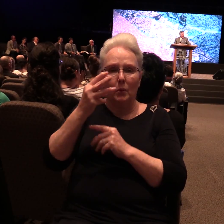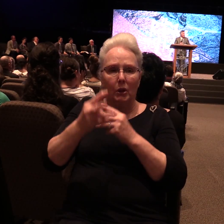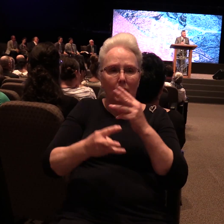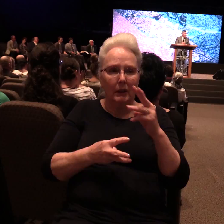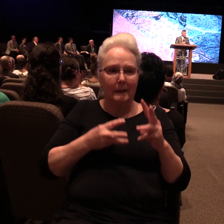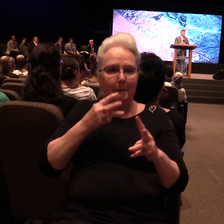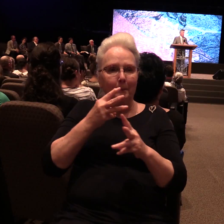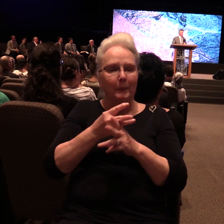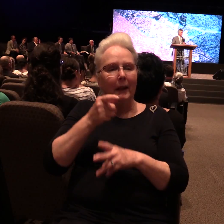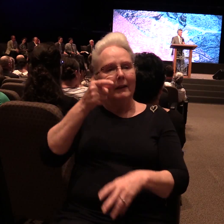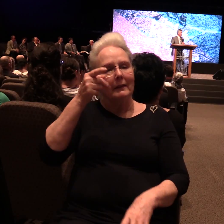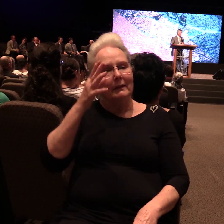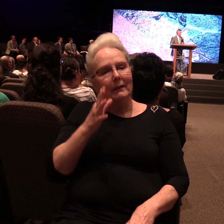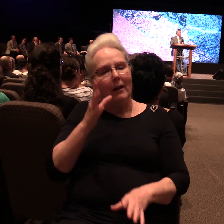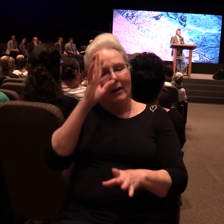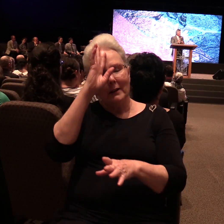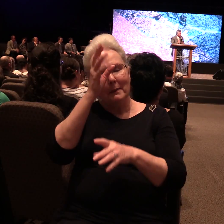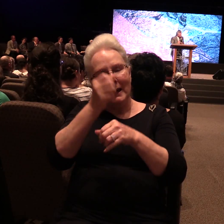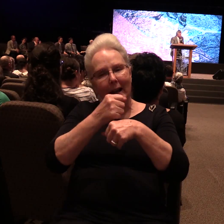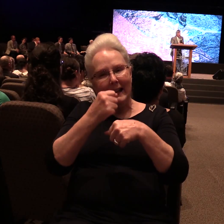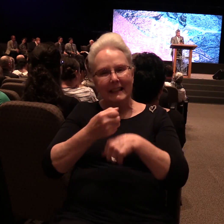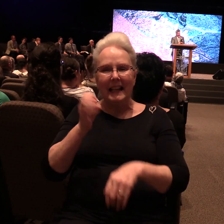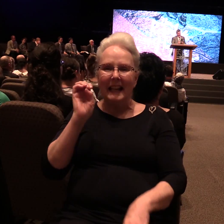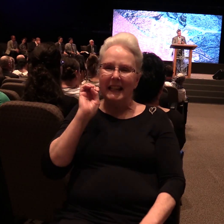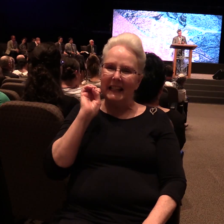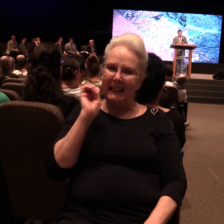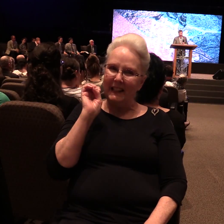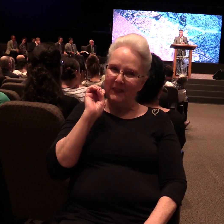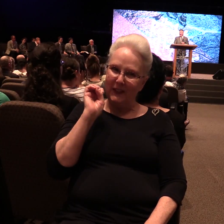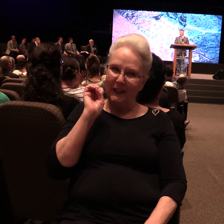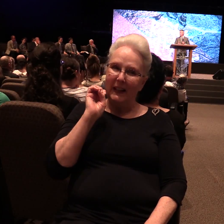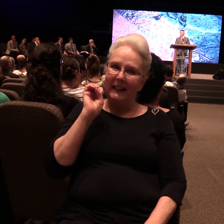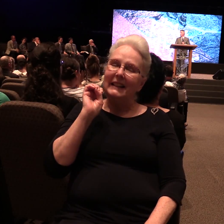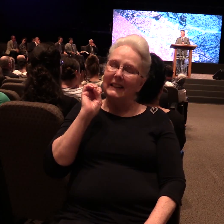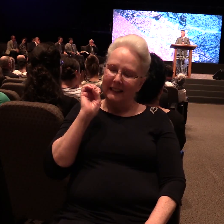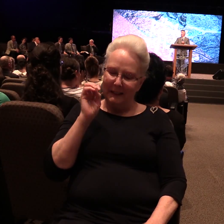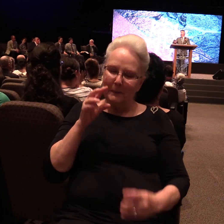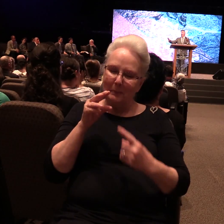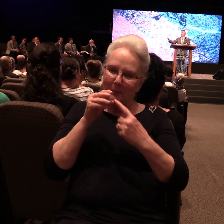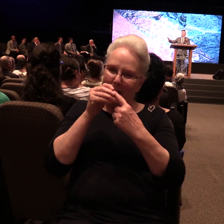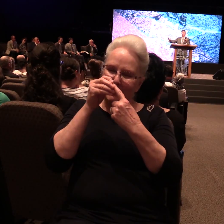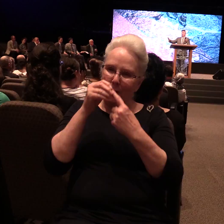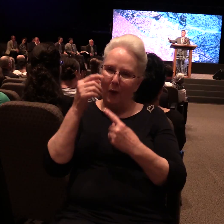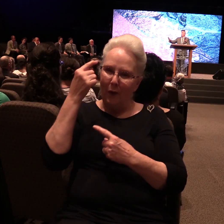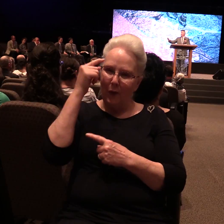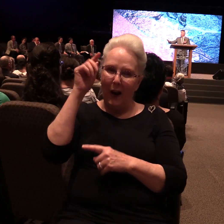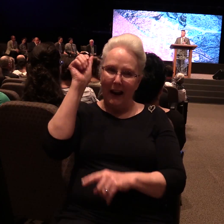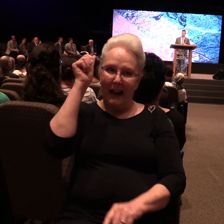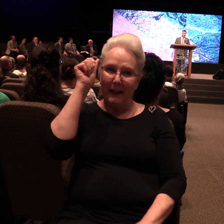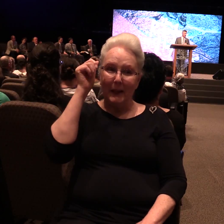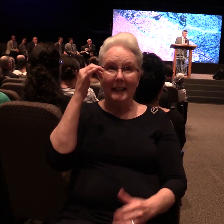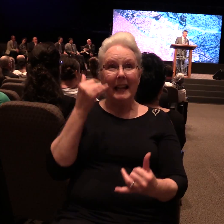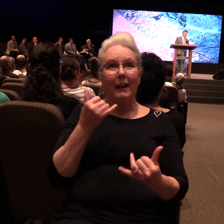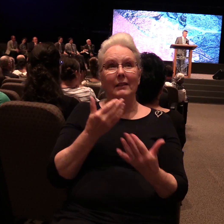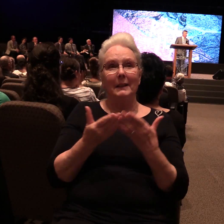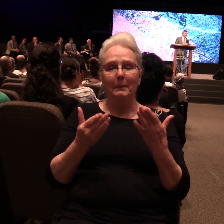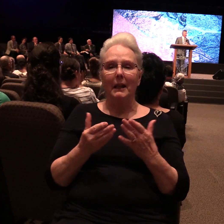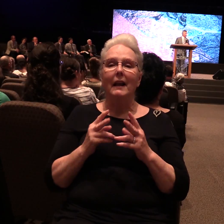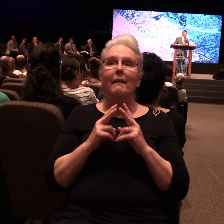God had made her Eve. Especially for Adam. And now everything's really good.